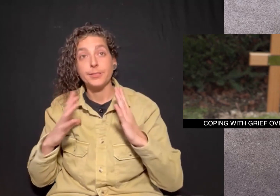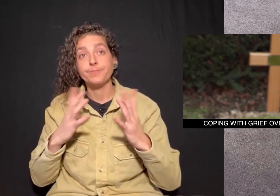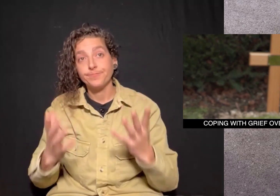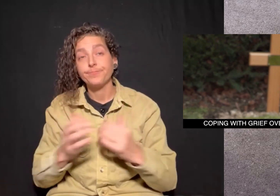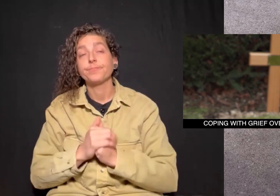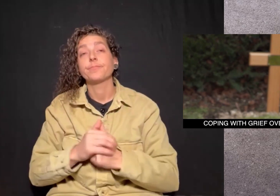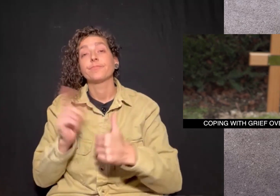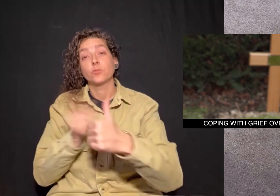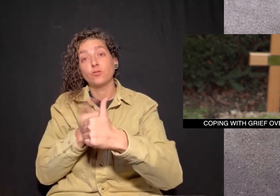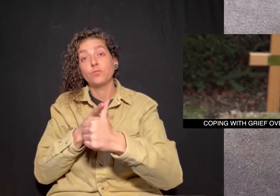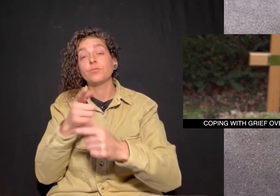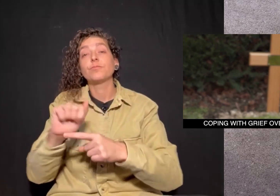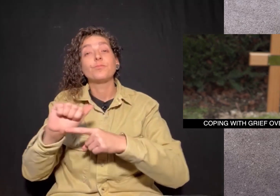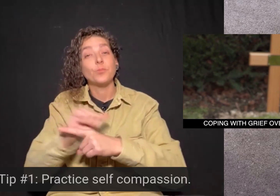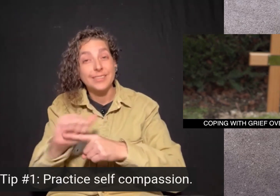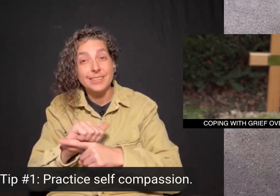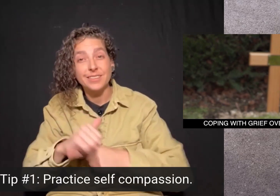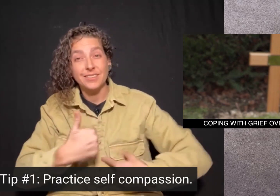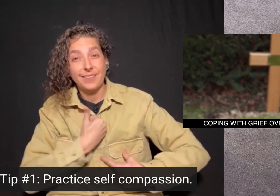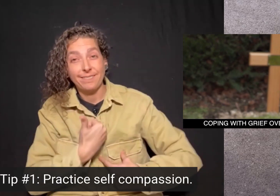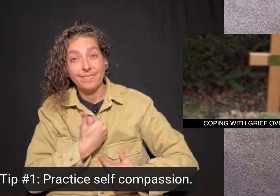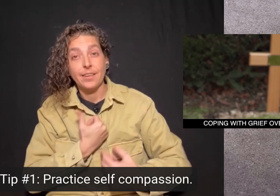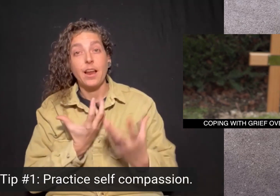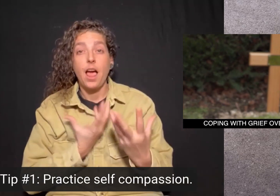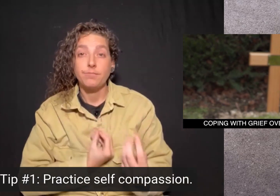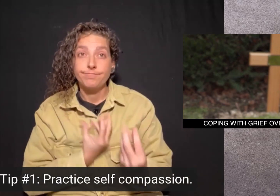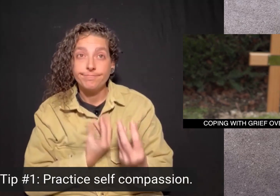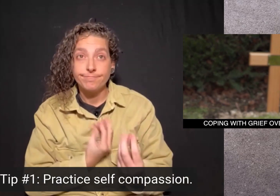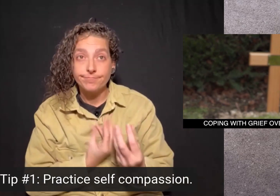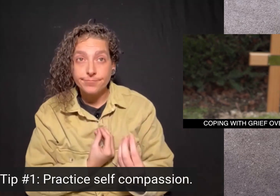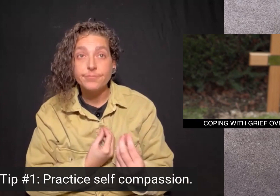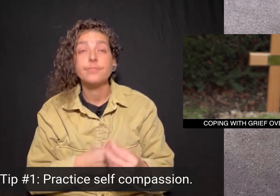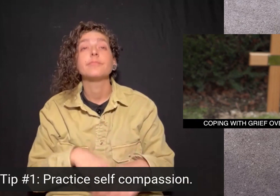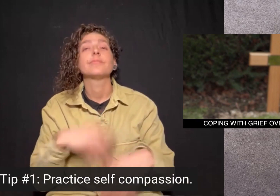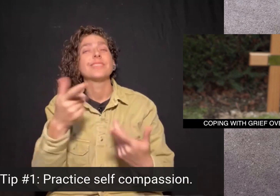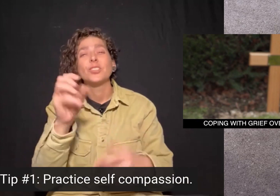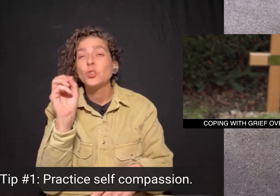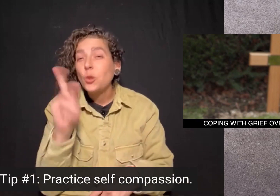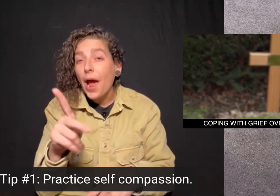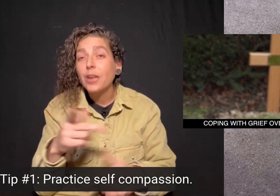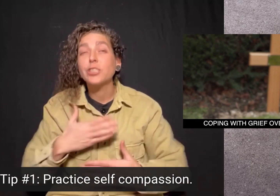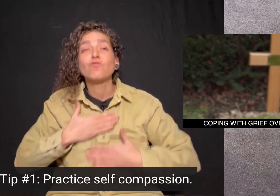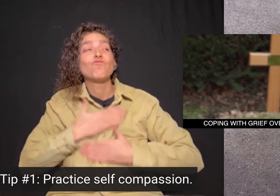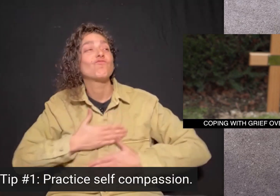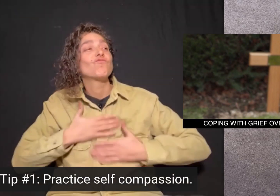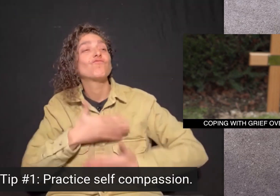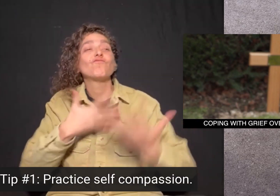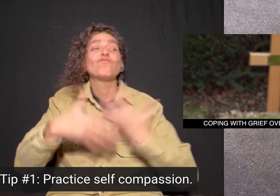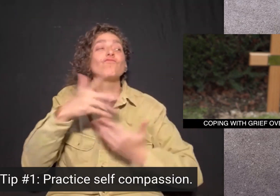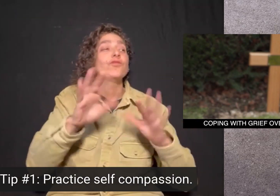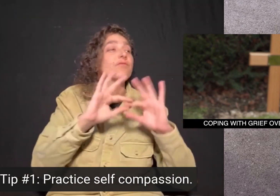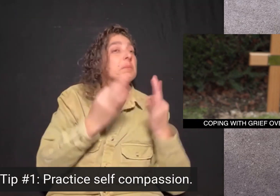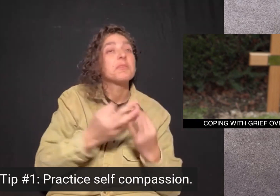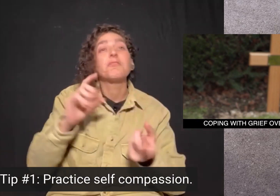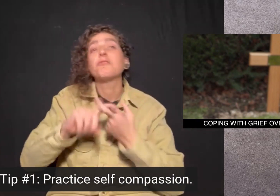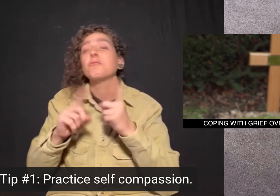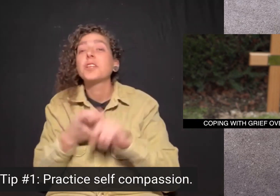Number one, practice self-compassion. It's okay to enjoy friends and family